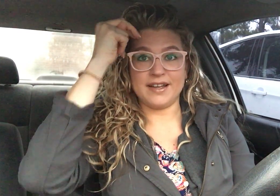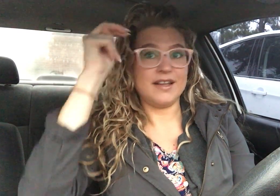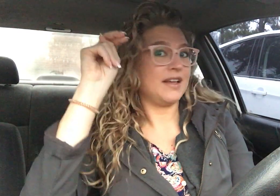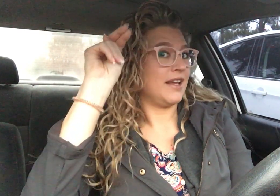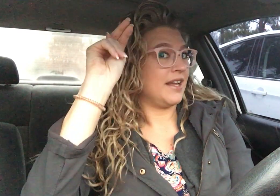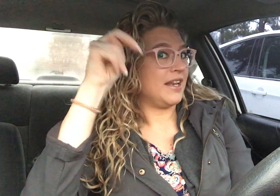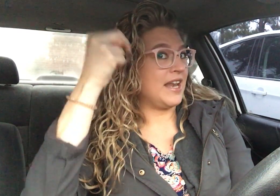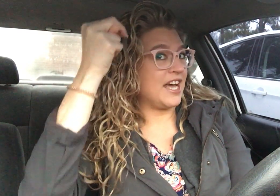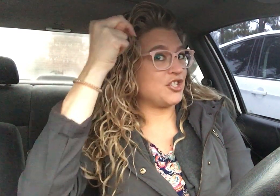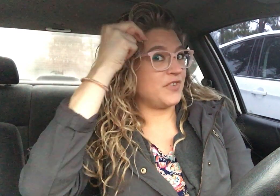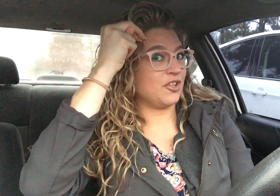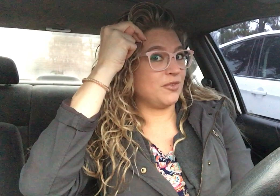Nashville